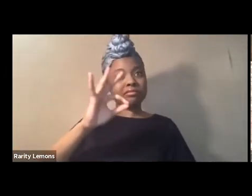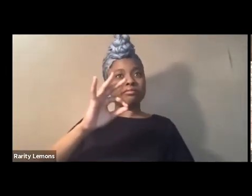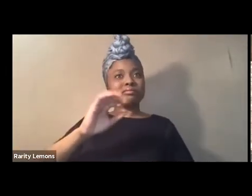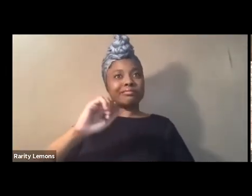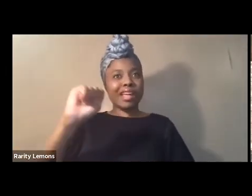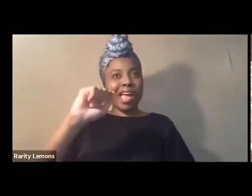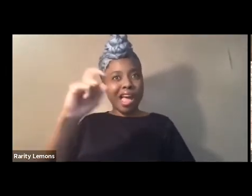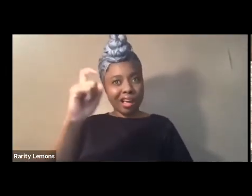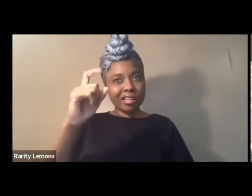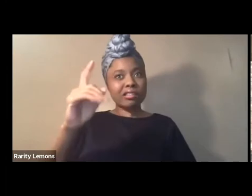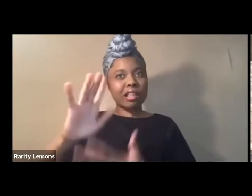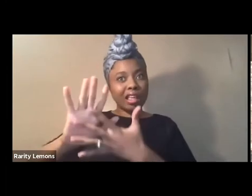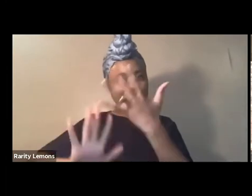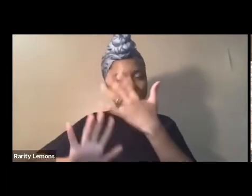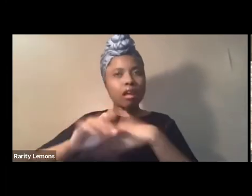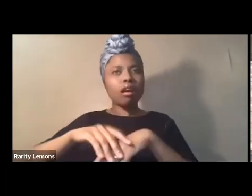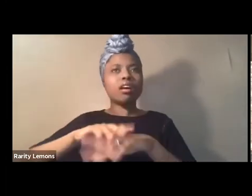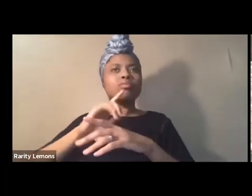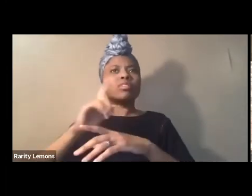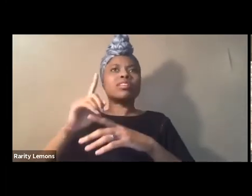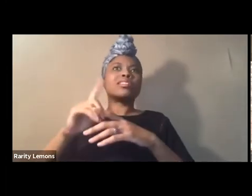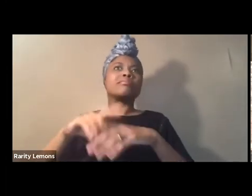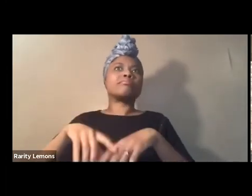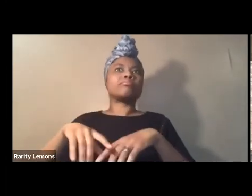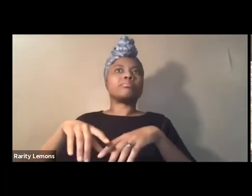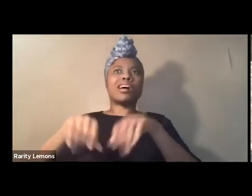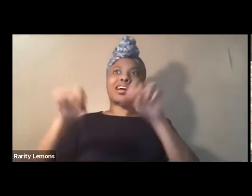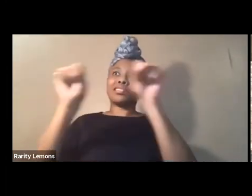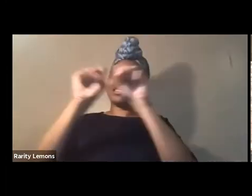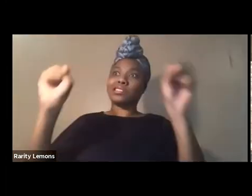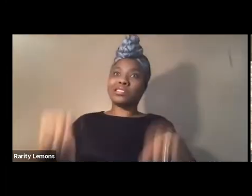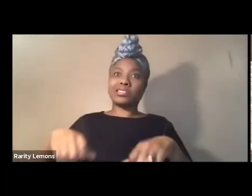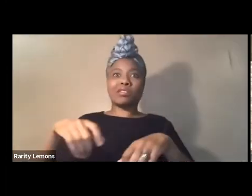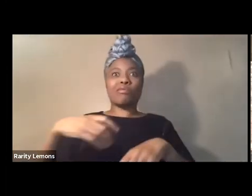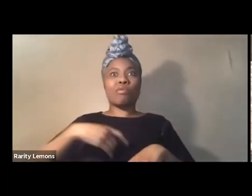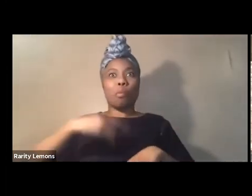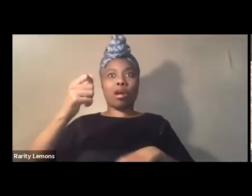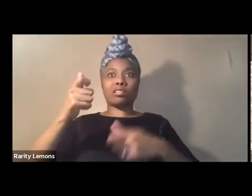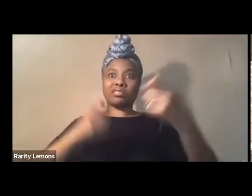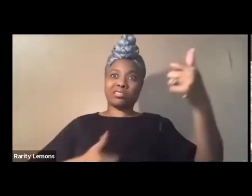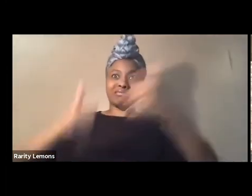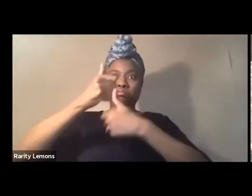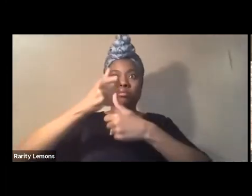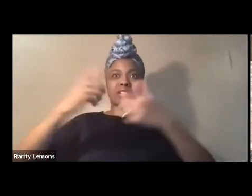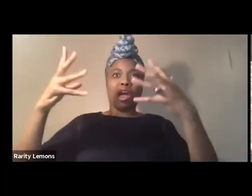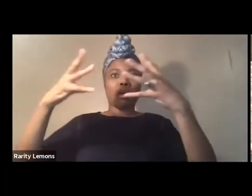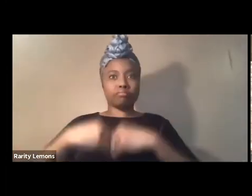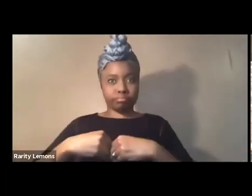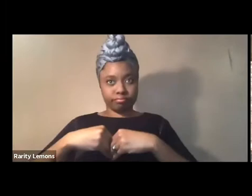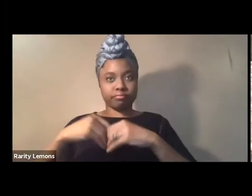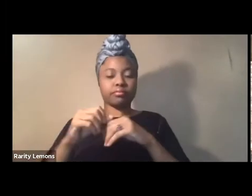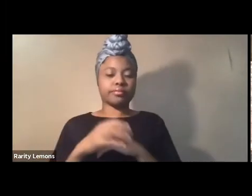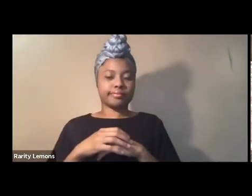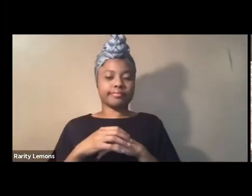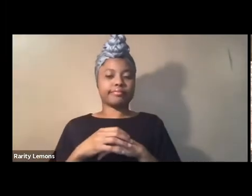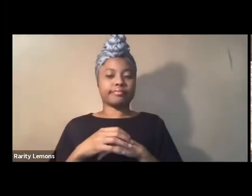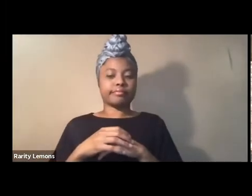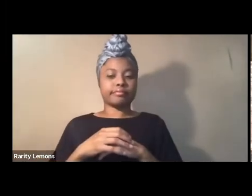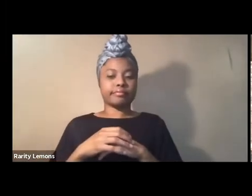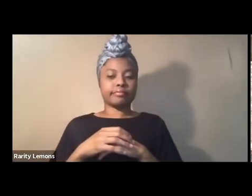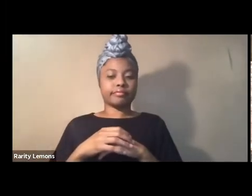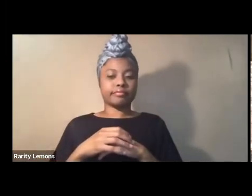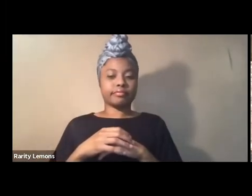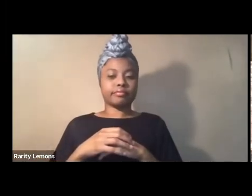people work to dismantle white supremacy today i'd like to offer a perspective